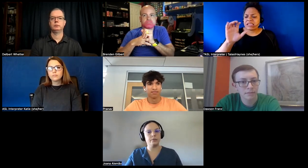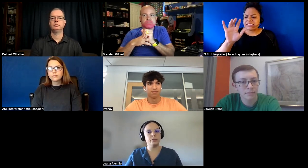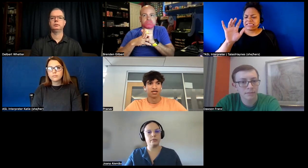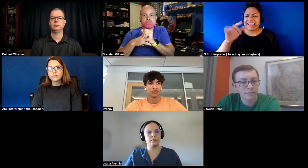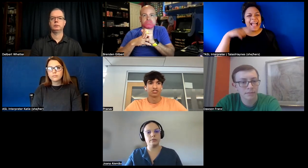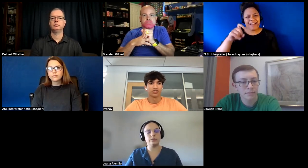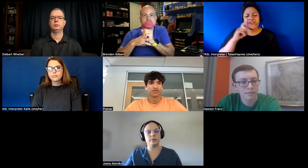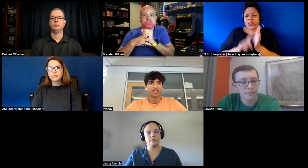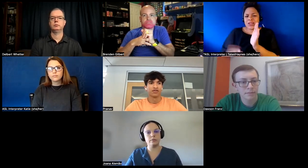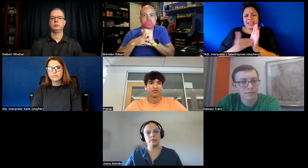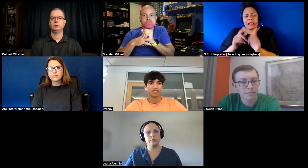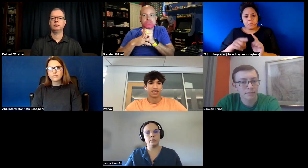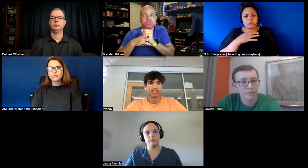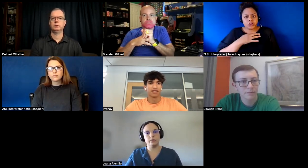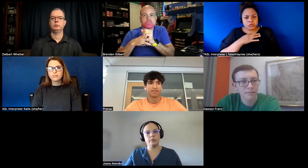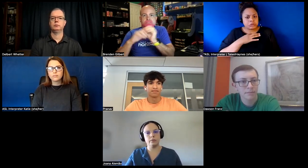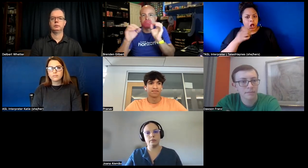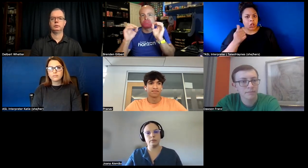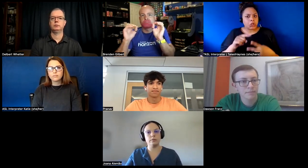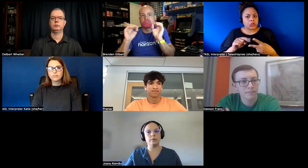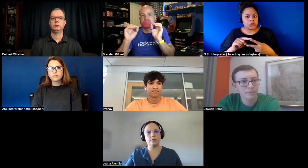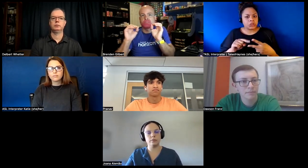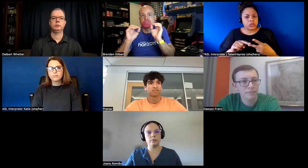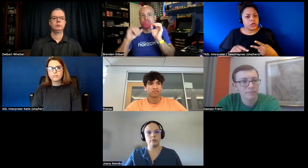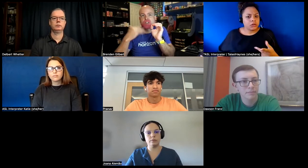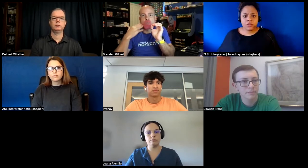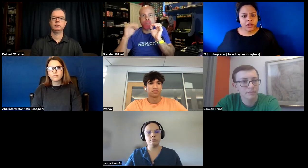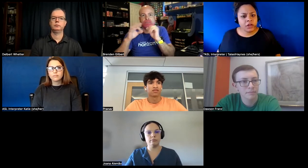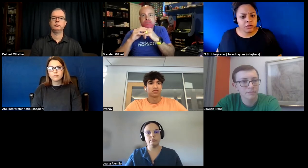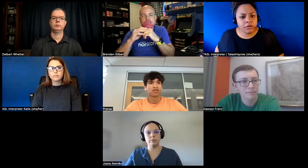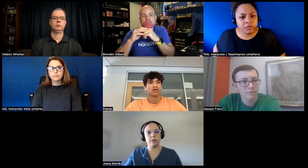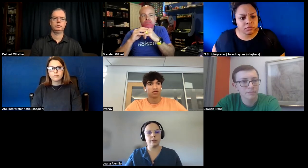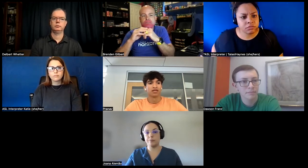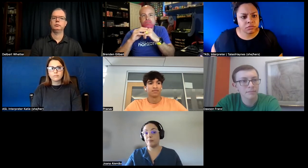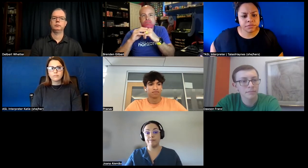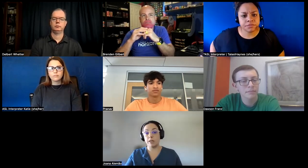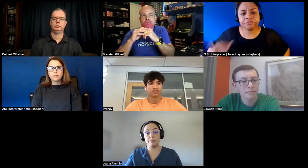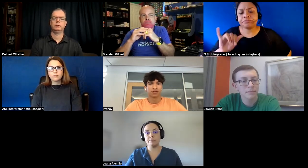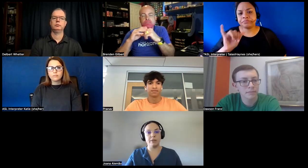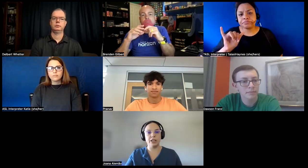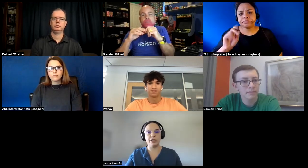but i was just curious if any other one has added it none that i know of okay yeah me neither